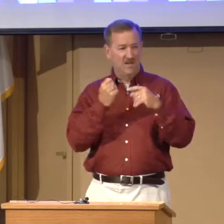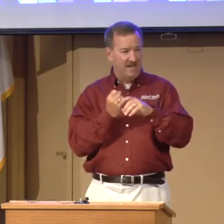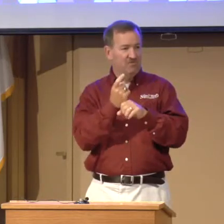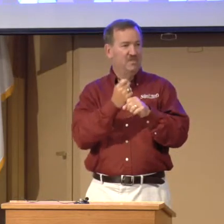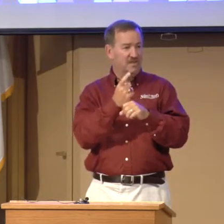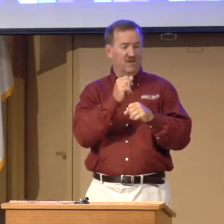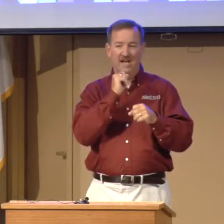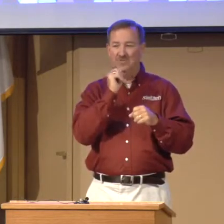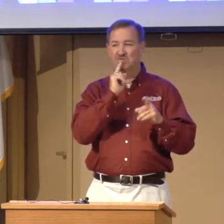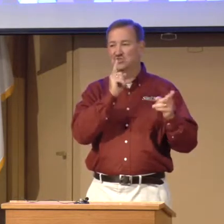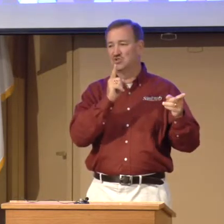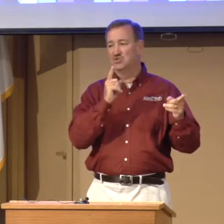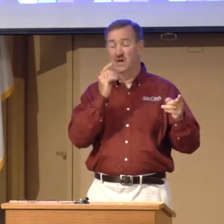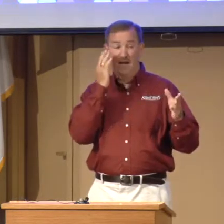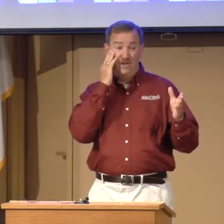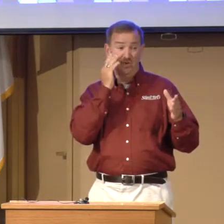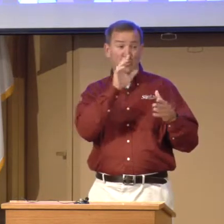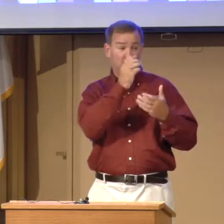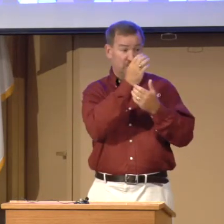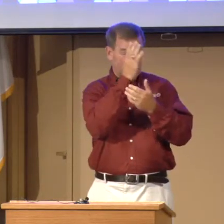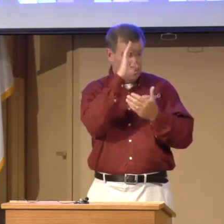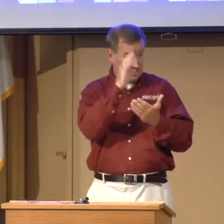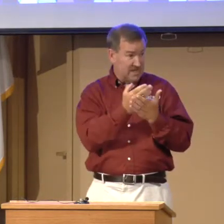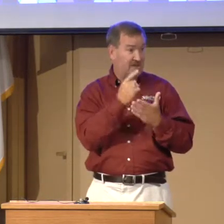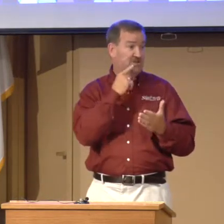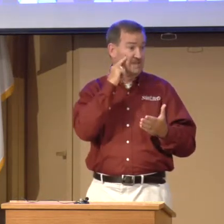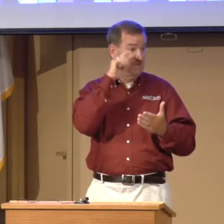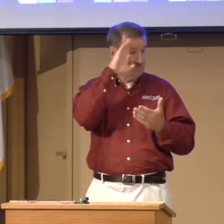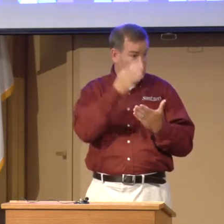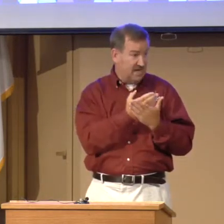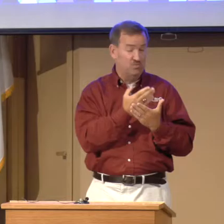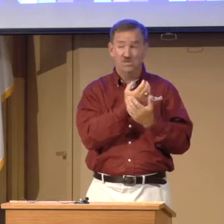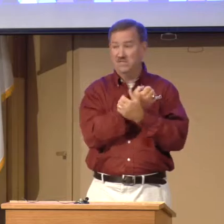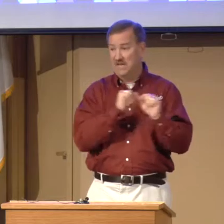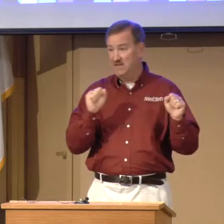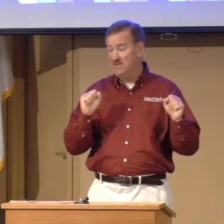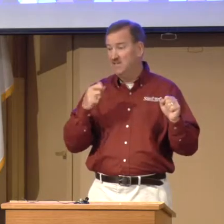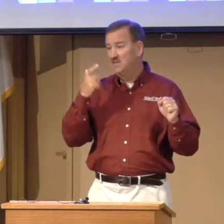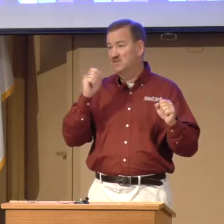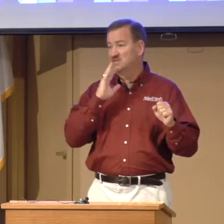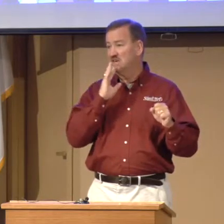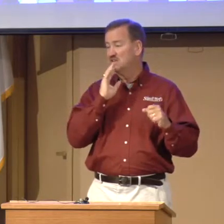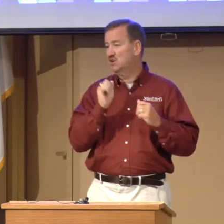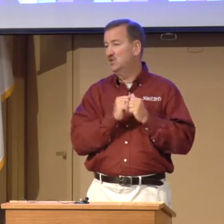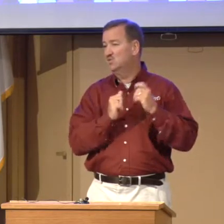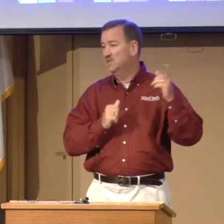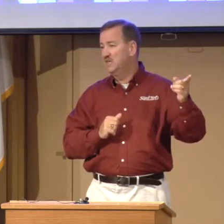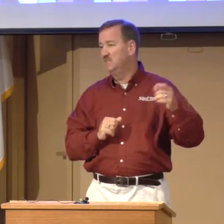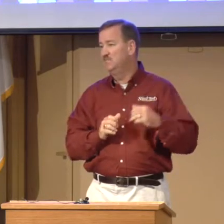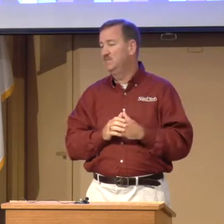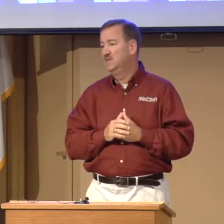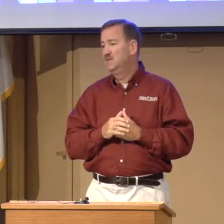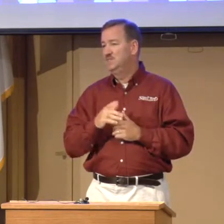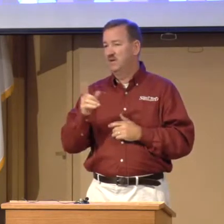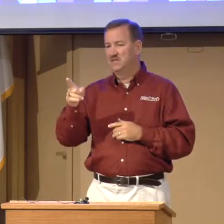every year, and I wasn't sure. I knew her son, her deaf son, was saved because I had talked with him. But